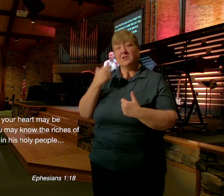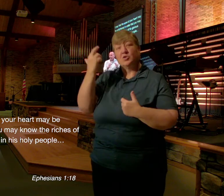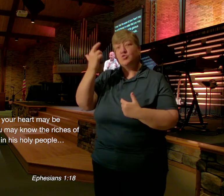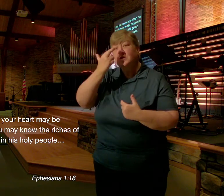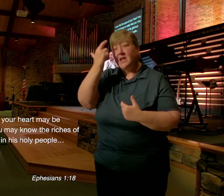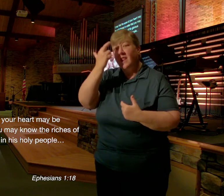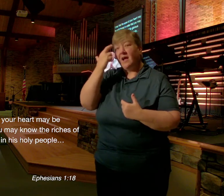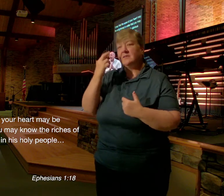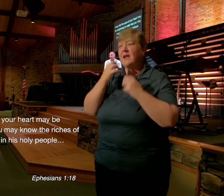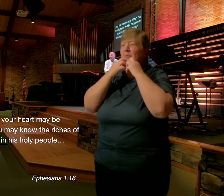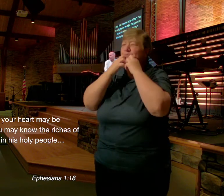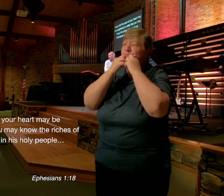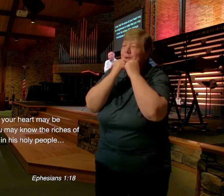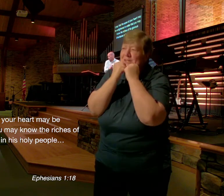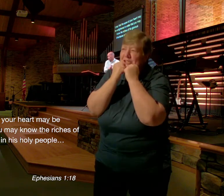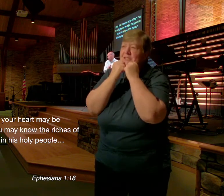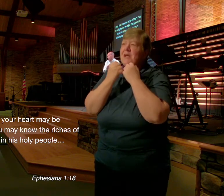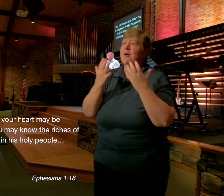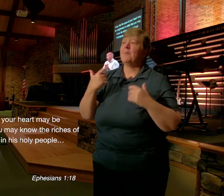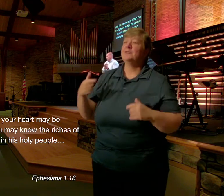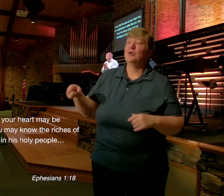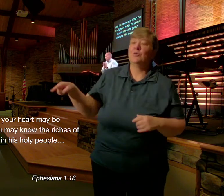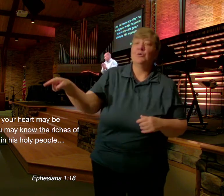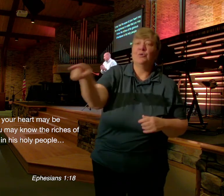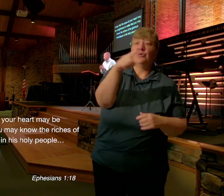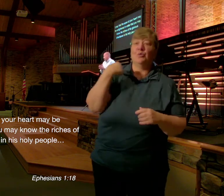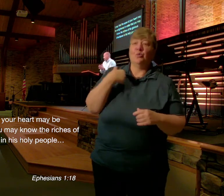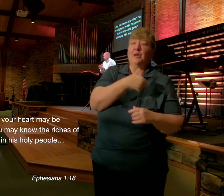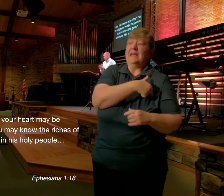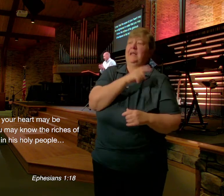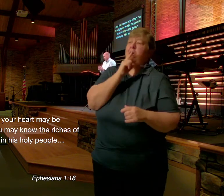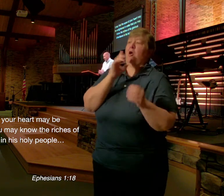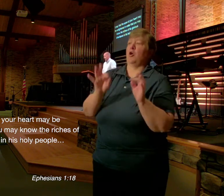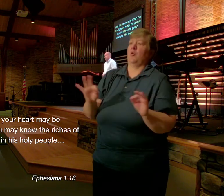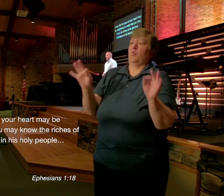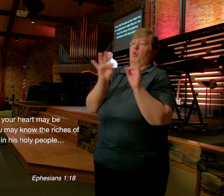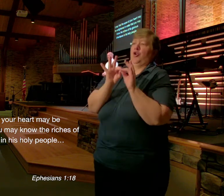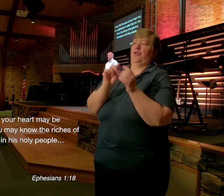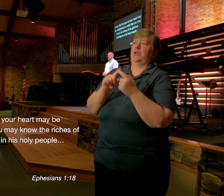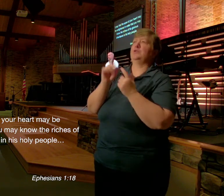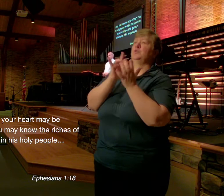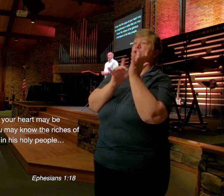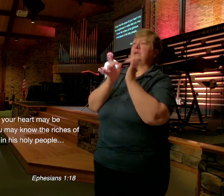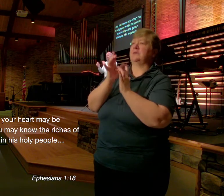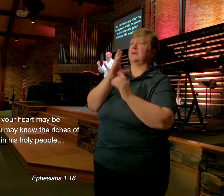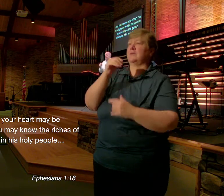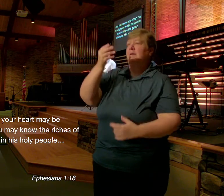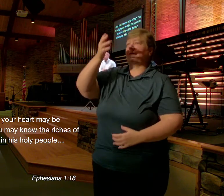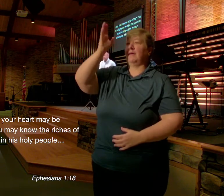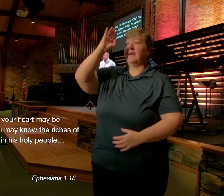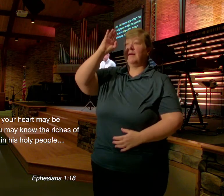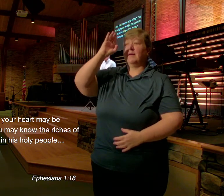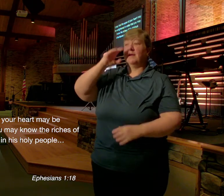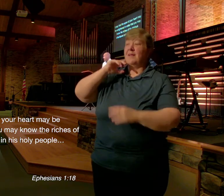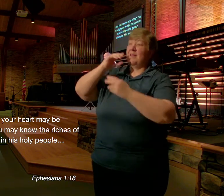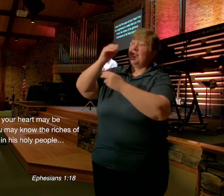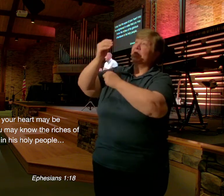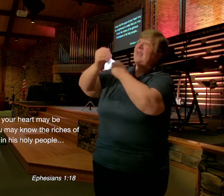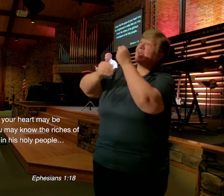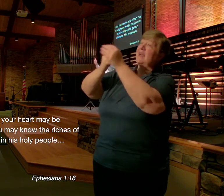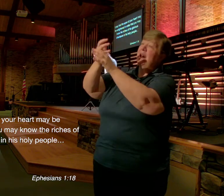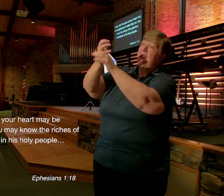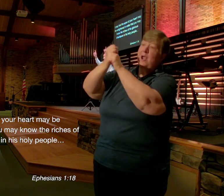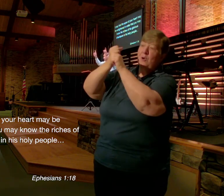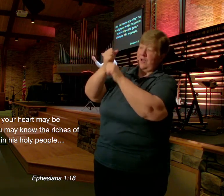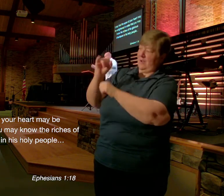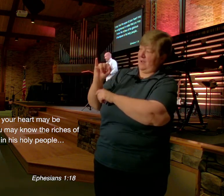How precious And how Much we Are worth To jesus And to God The inheritance That he's Talking about Is